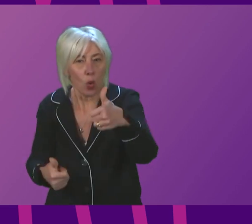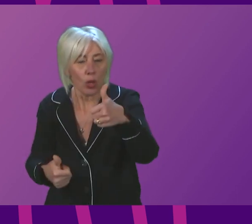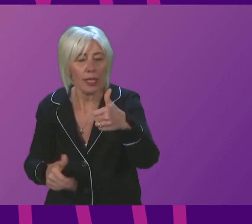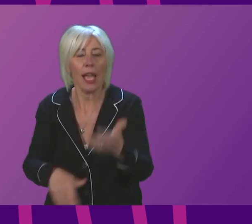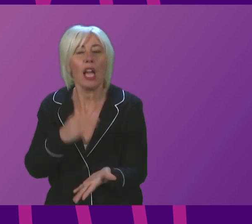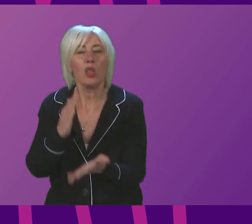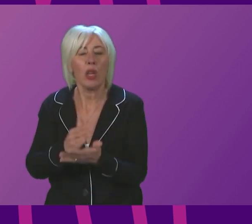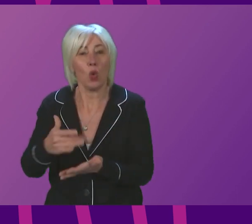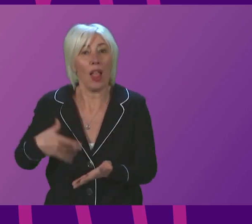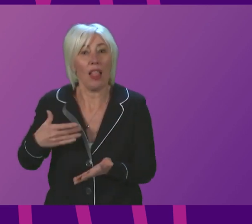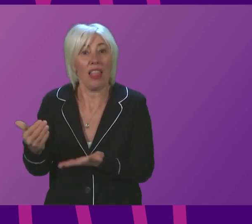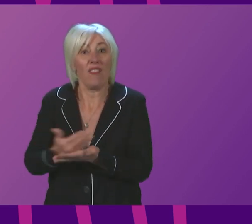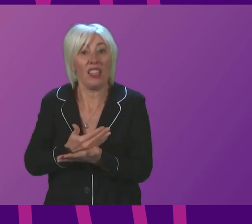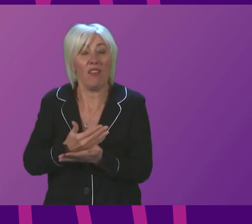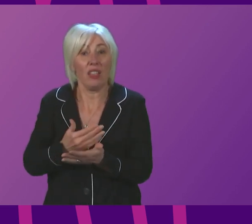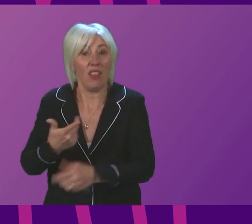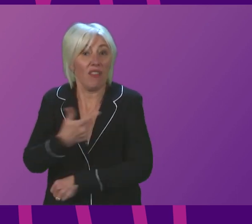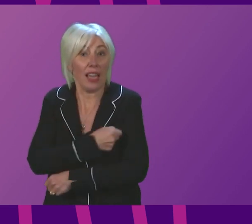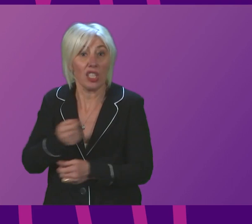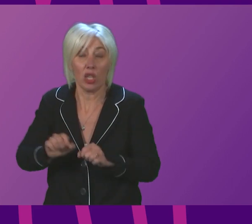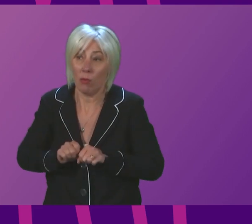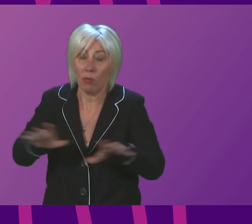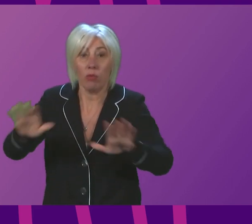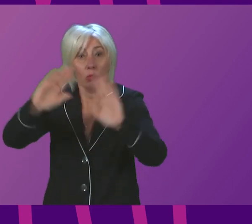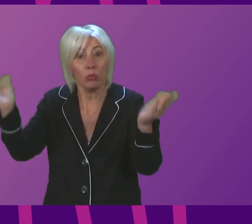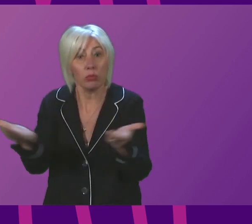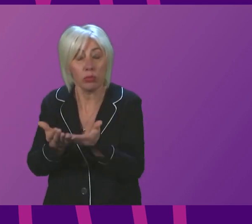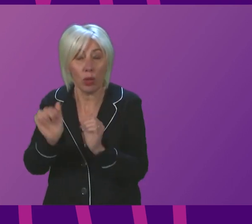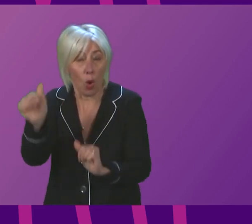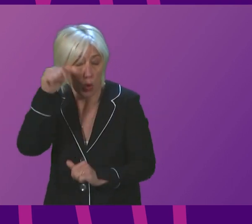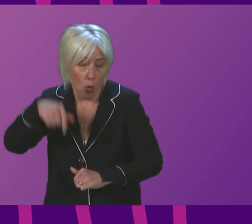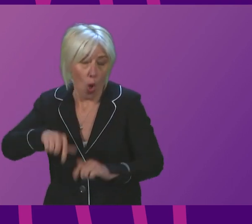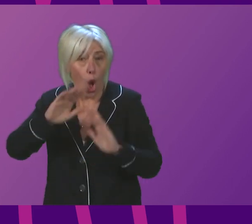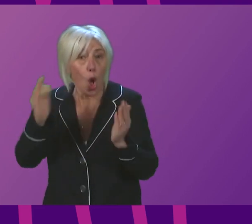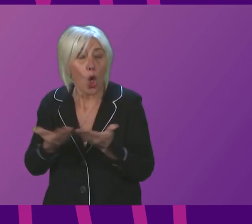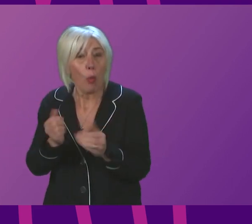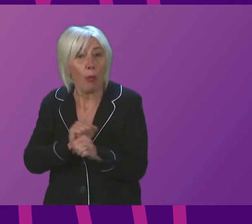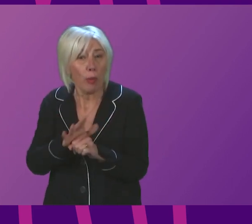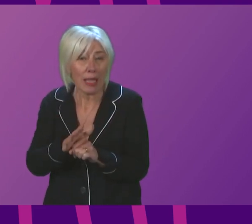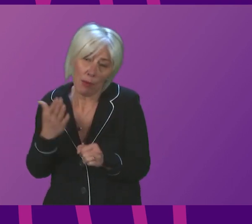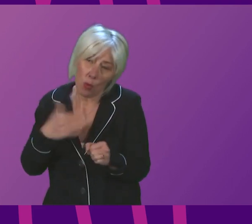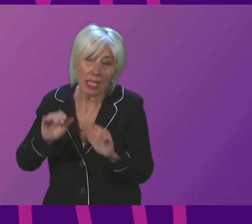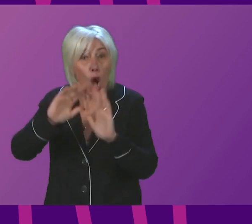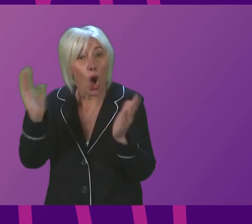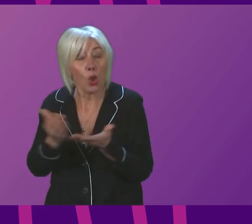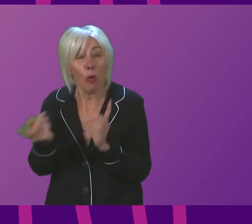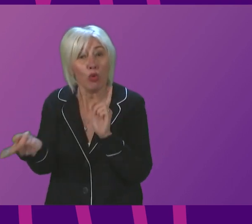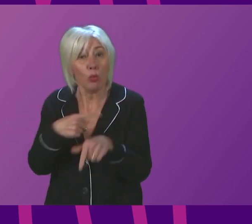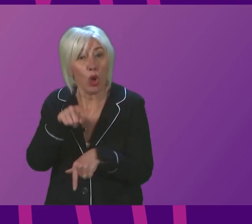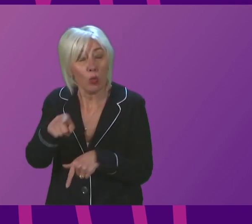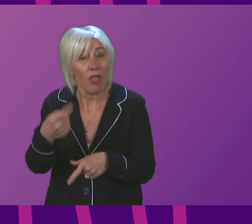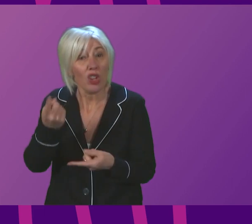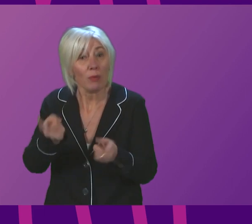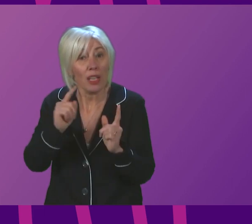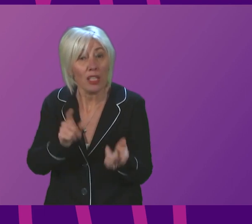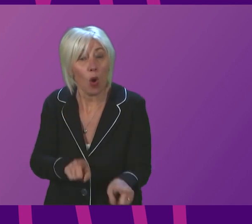vaccinations can be made across the globe. Given that this is a global pandemic requiring a global response, will the First Minister join me in urging